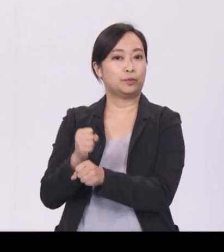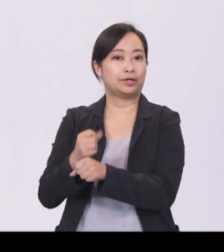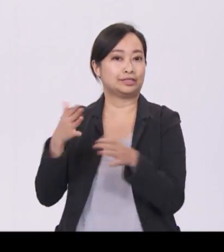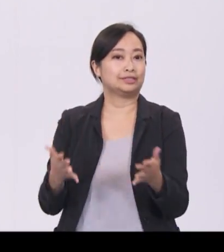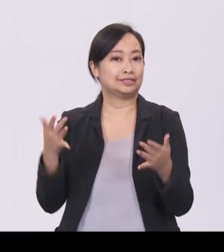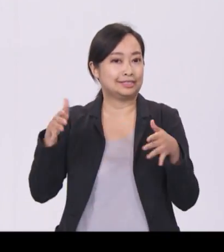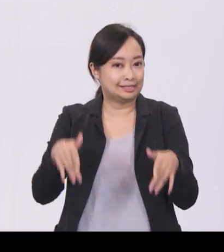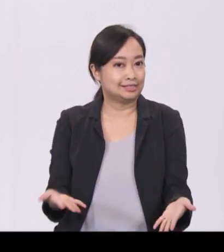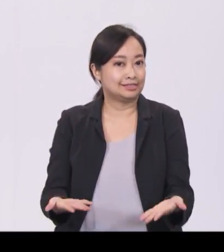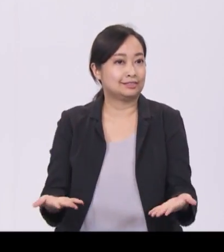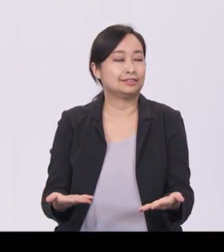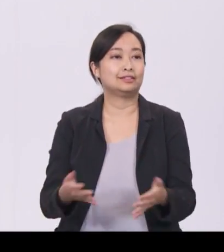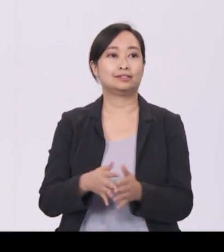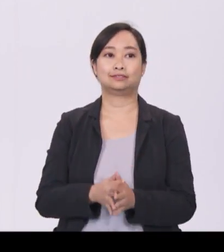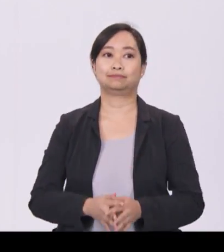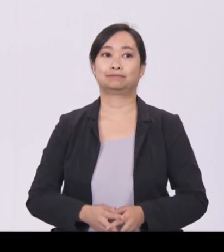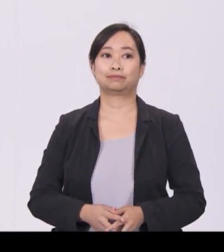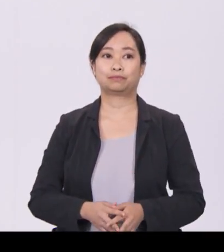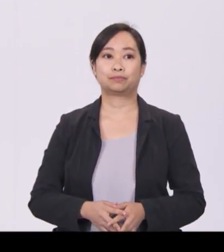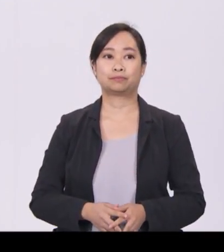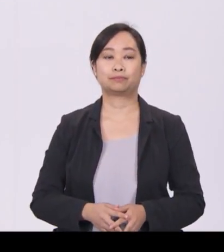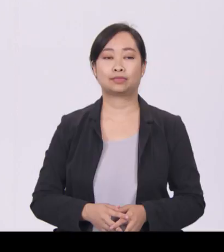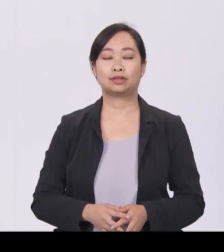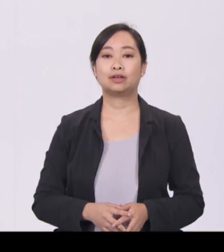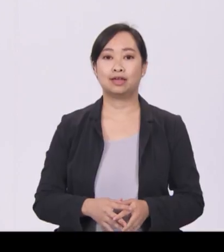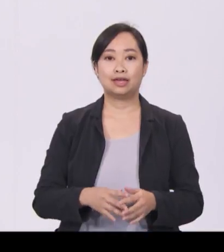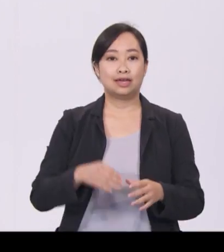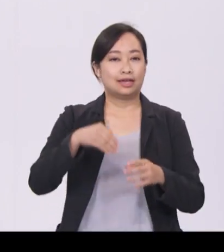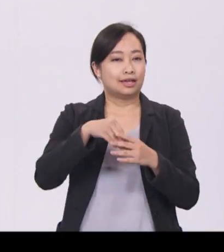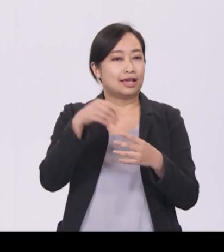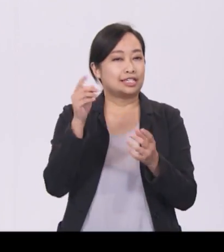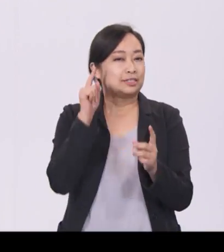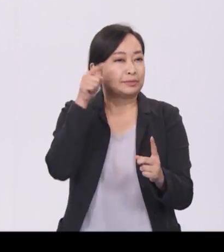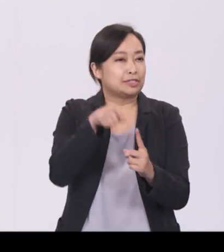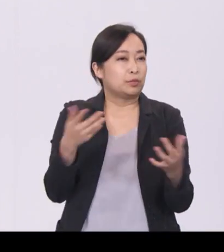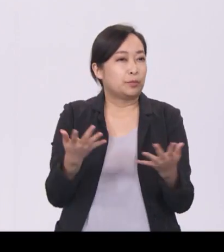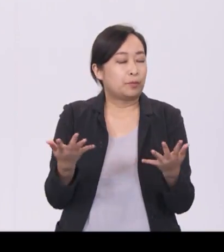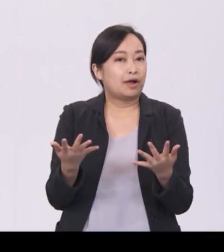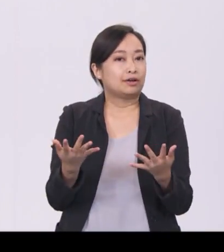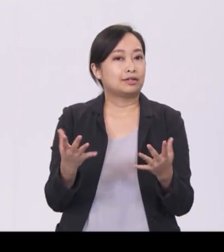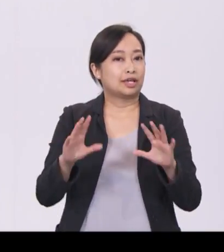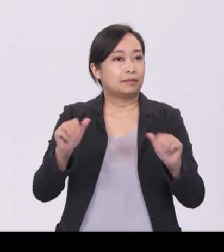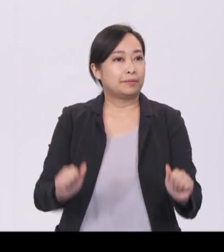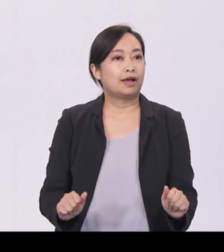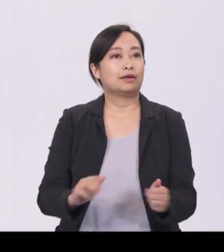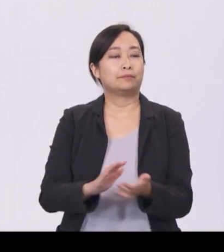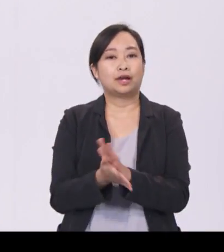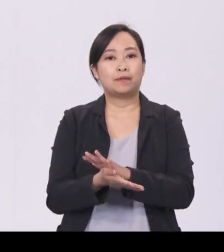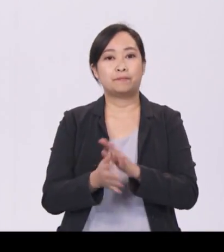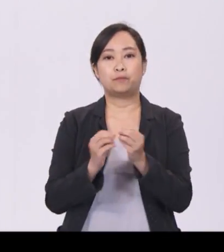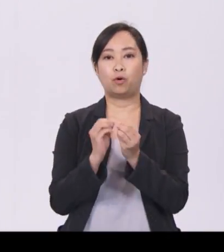In particular, capabilities to internationalise, digitalise and be more productive will be critical.